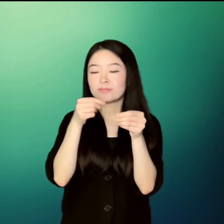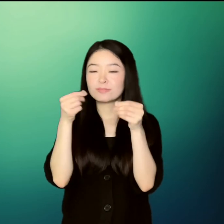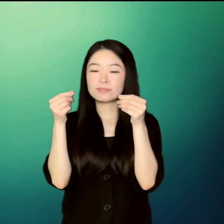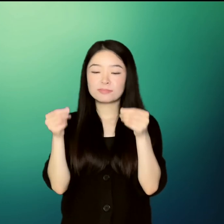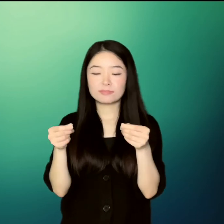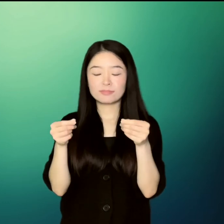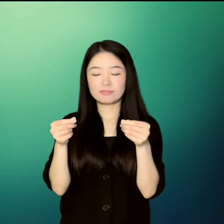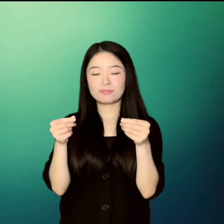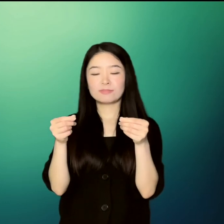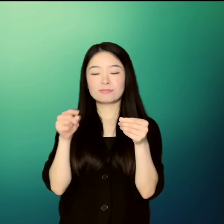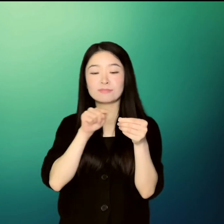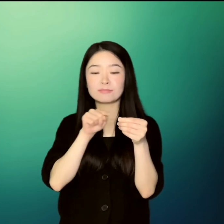Wednesday.